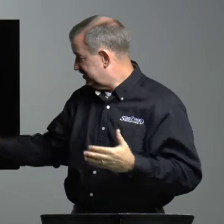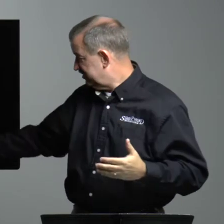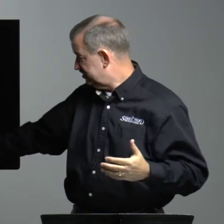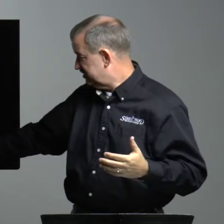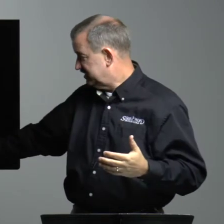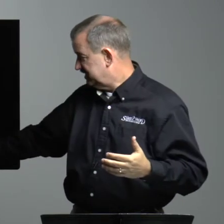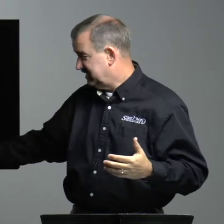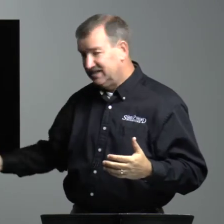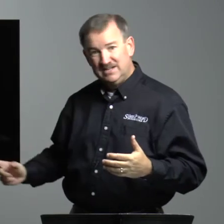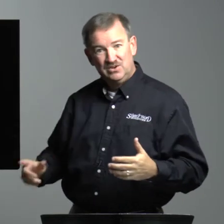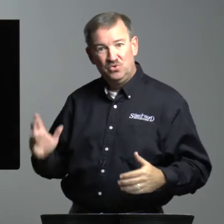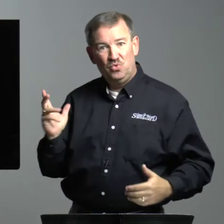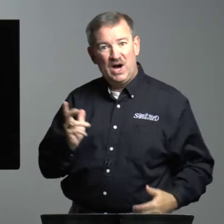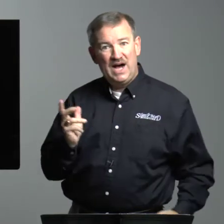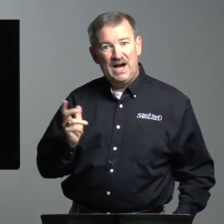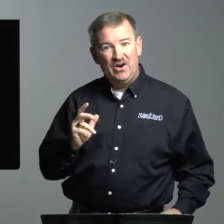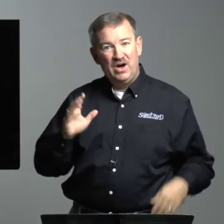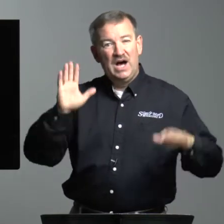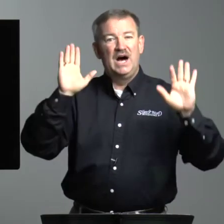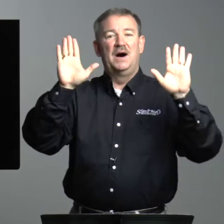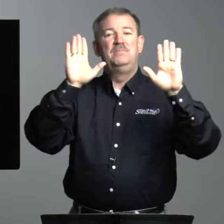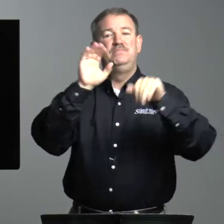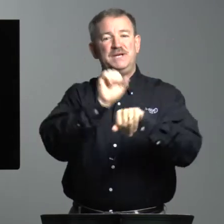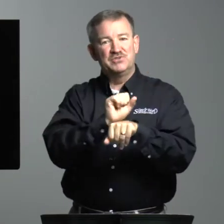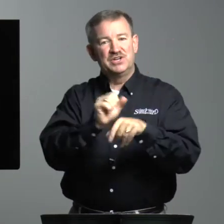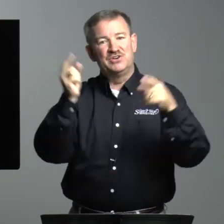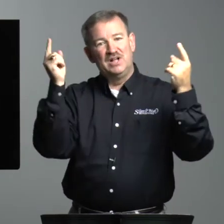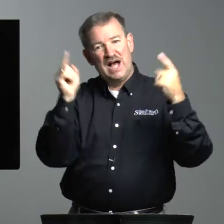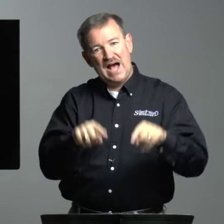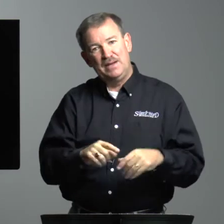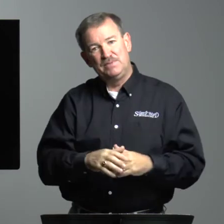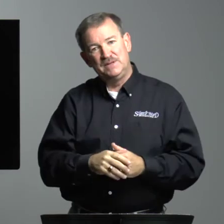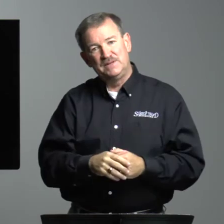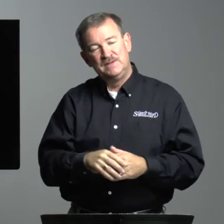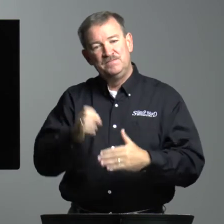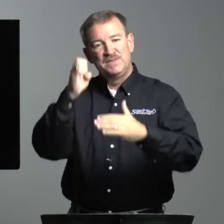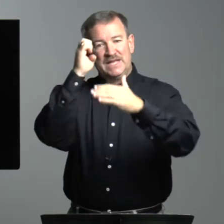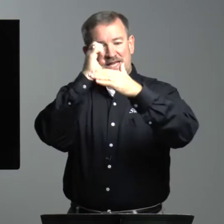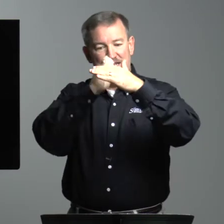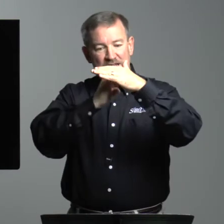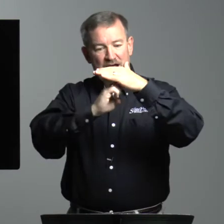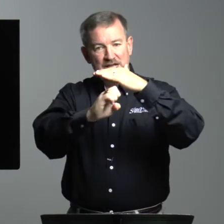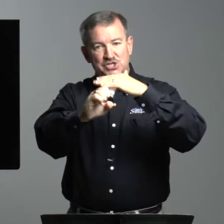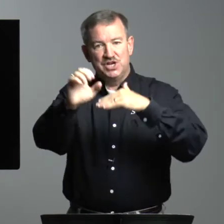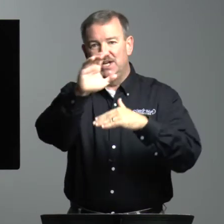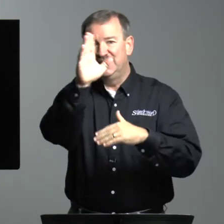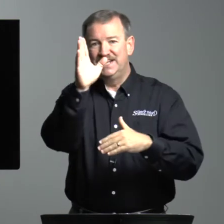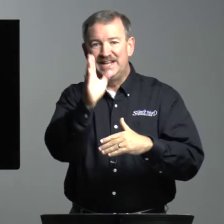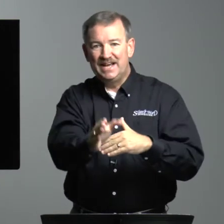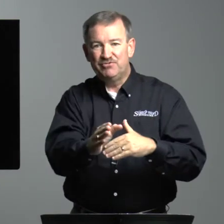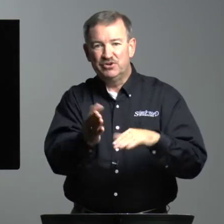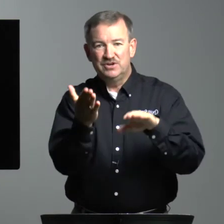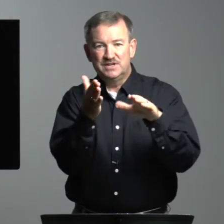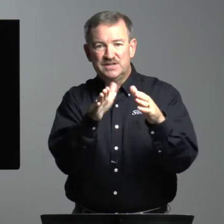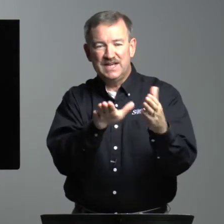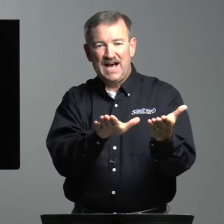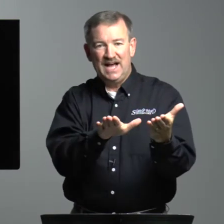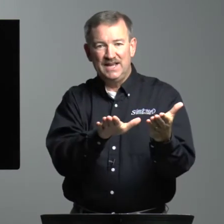verse? Wow. A miracle happened. Elijah never died.